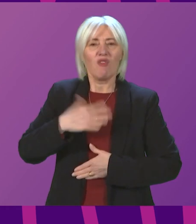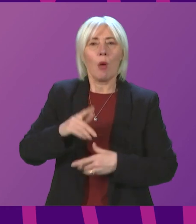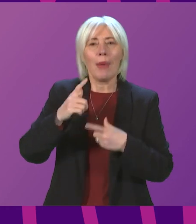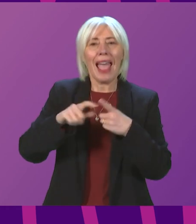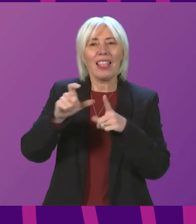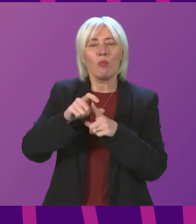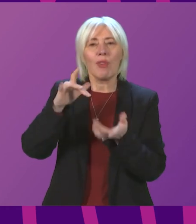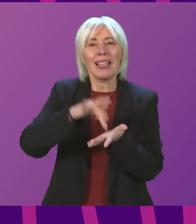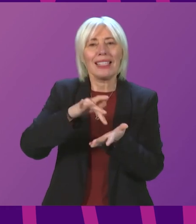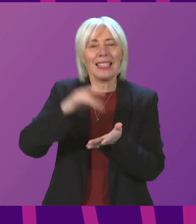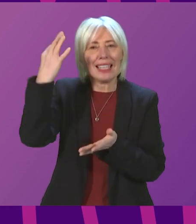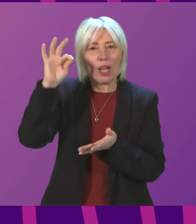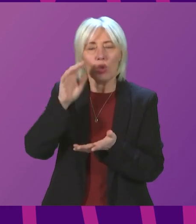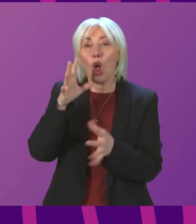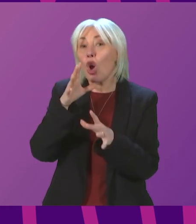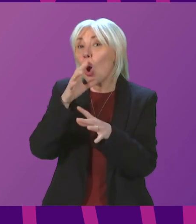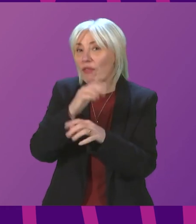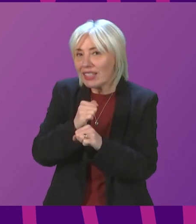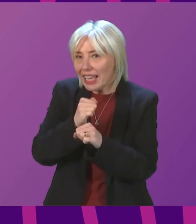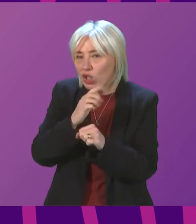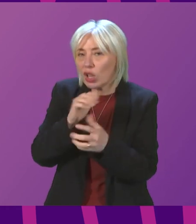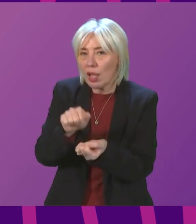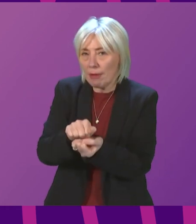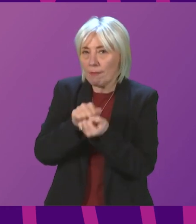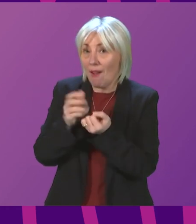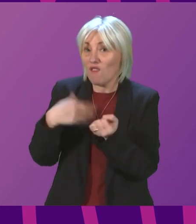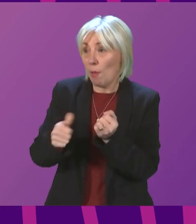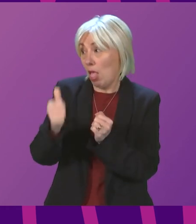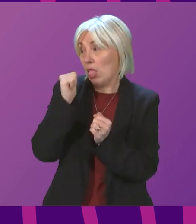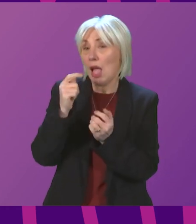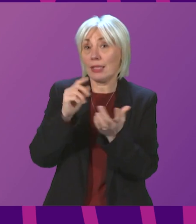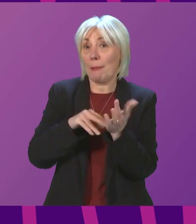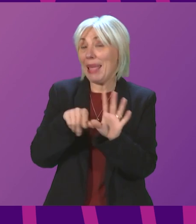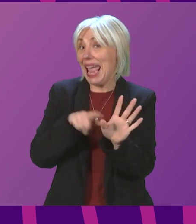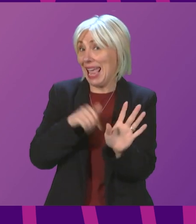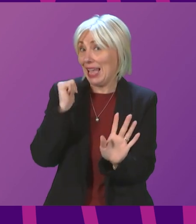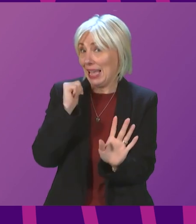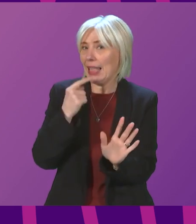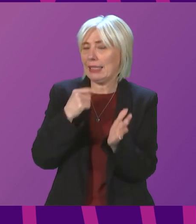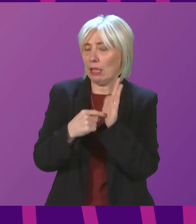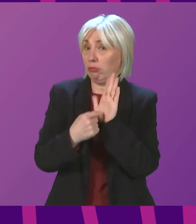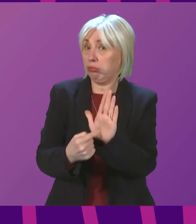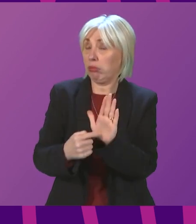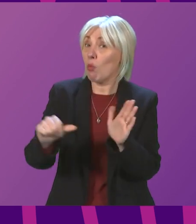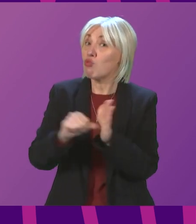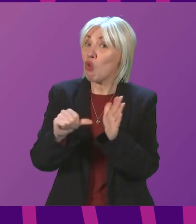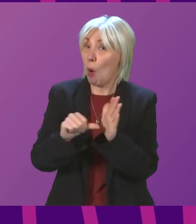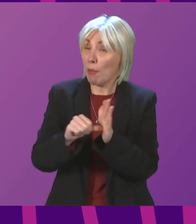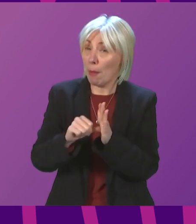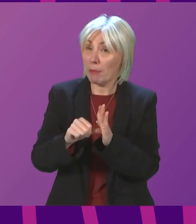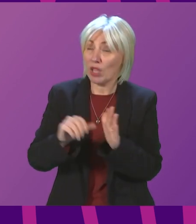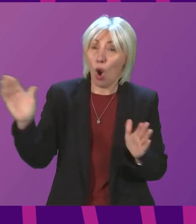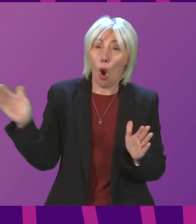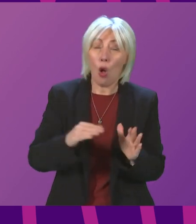Council, confidential and kept from the public since last May, which show the extent of the problem, with all but two